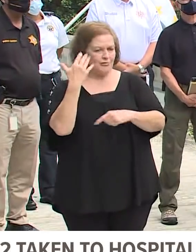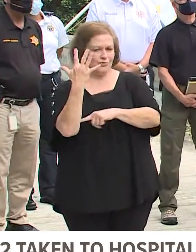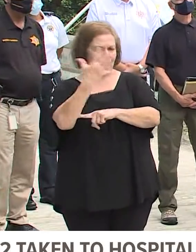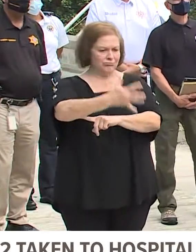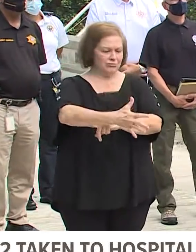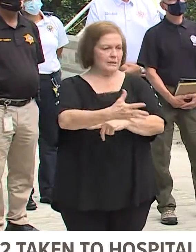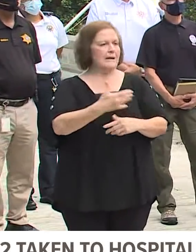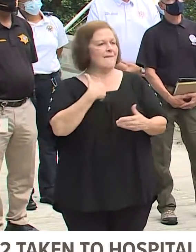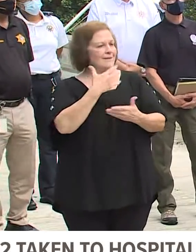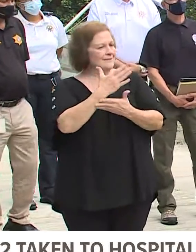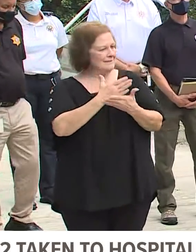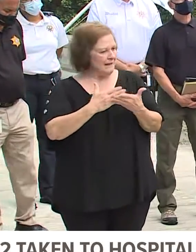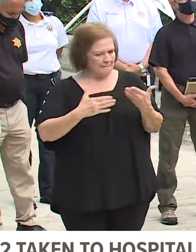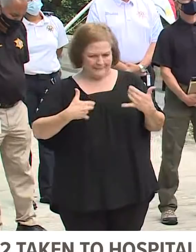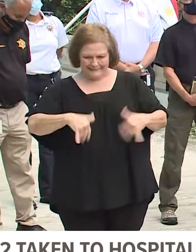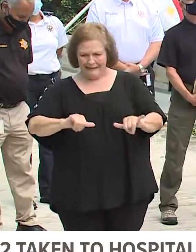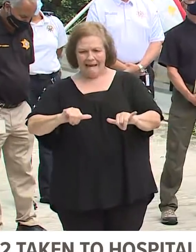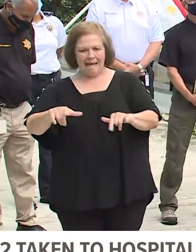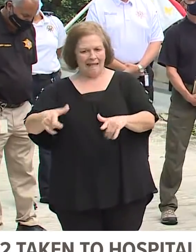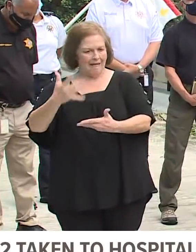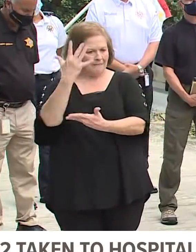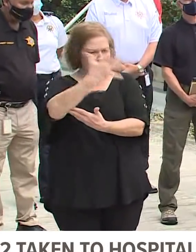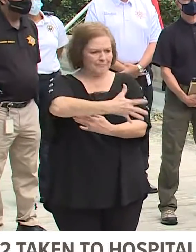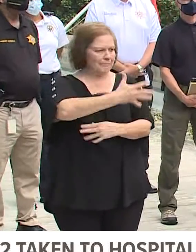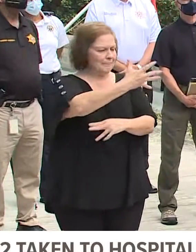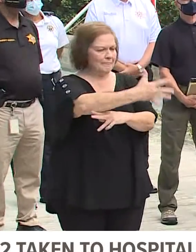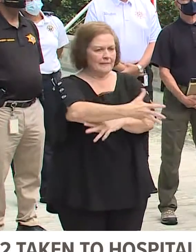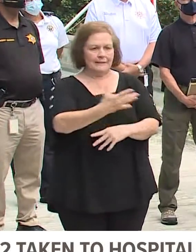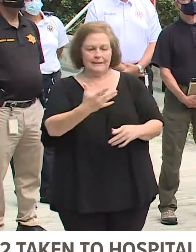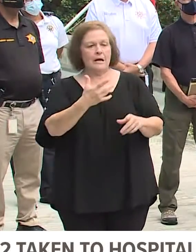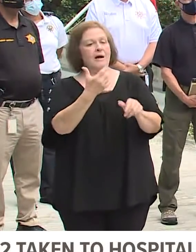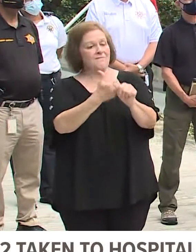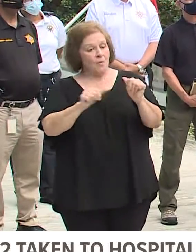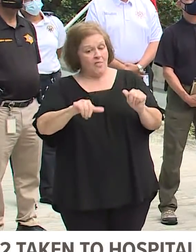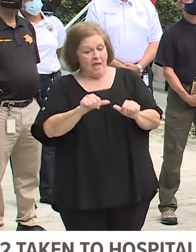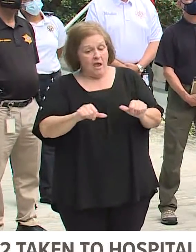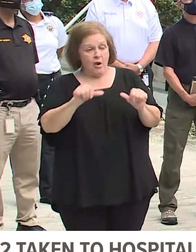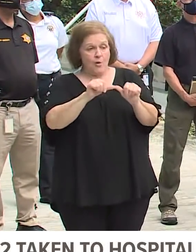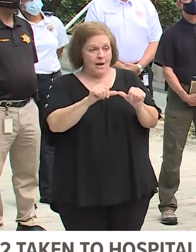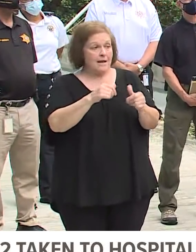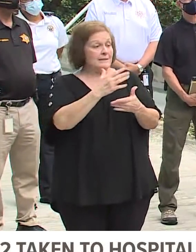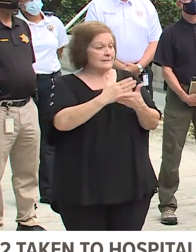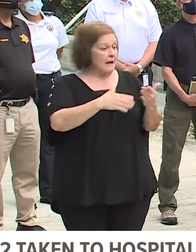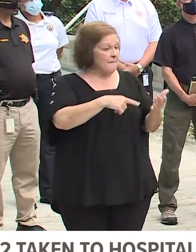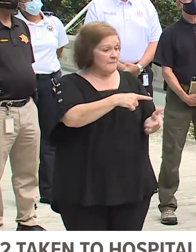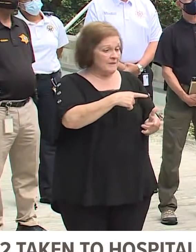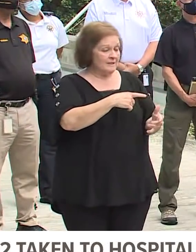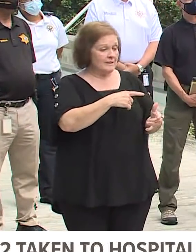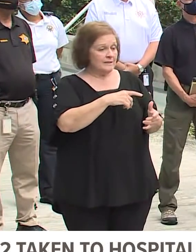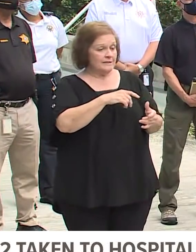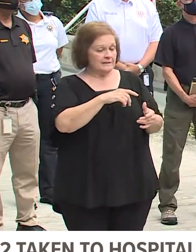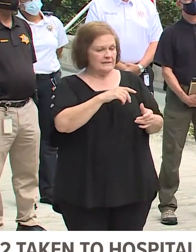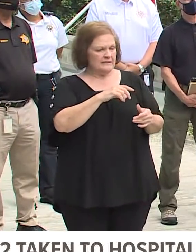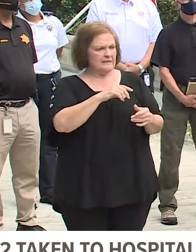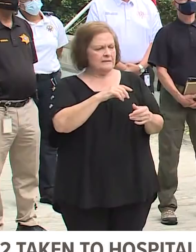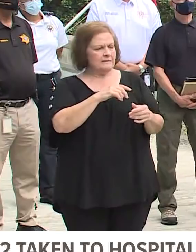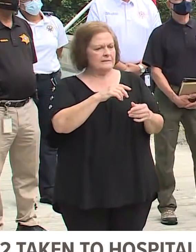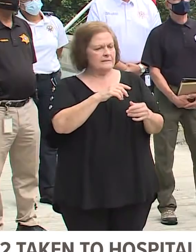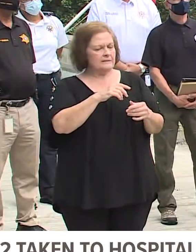are still out there in the middle of the street laying down avoid them many of them are tied up with you know excuse me energy